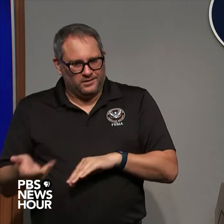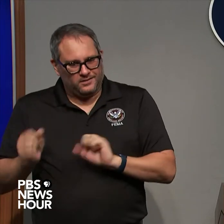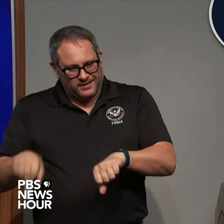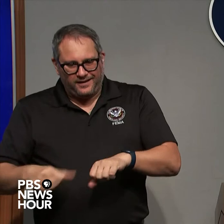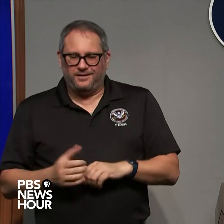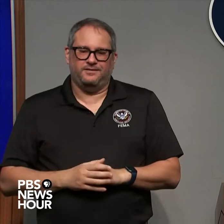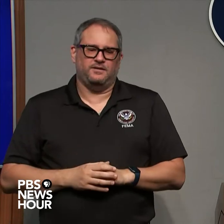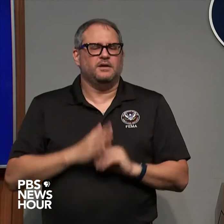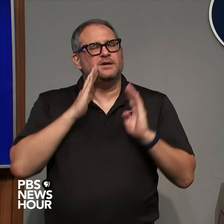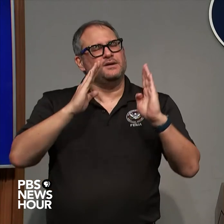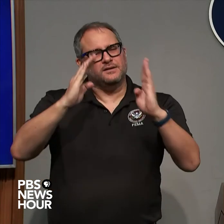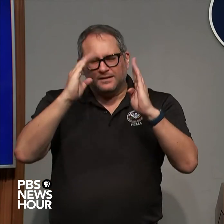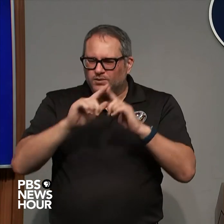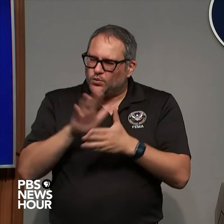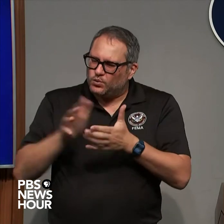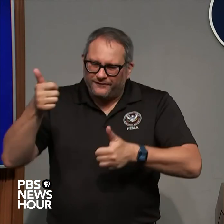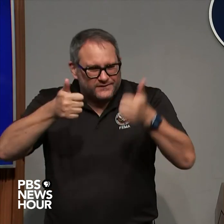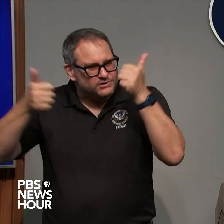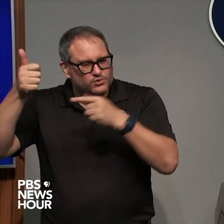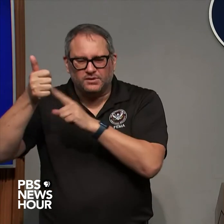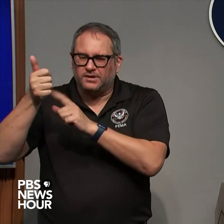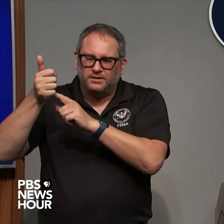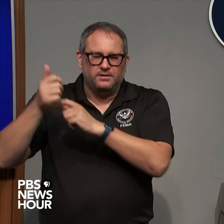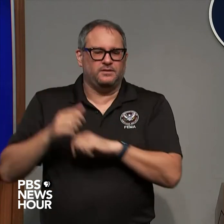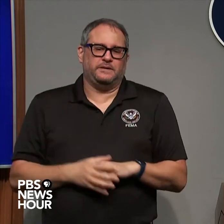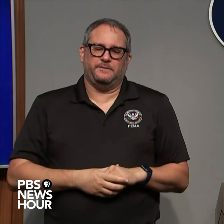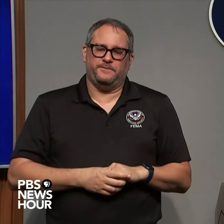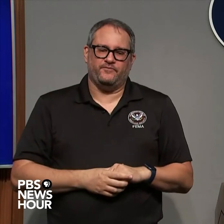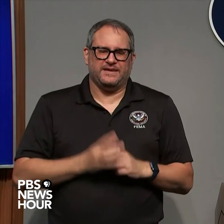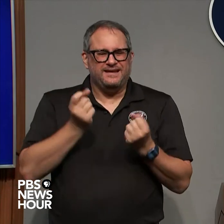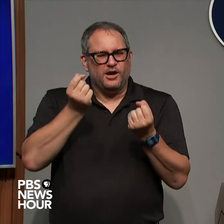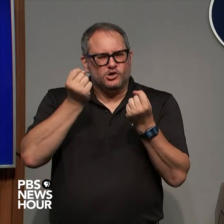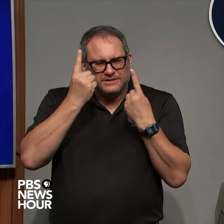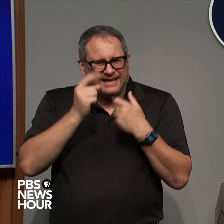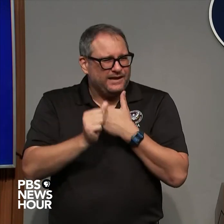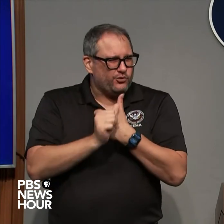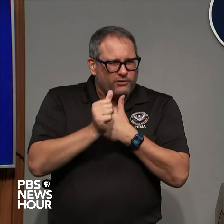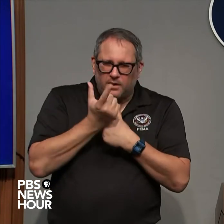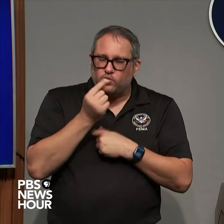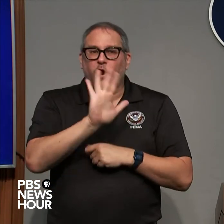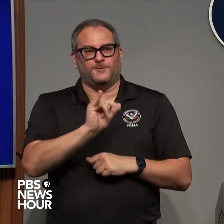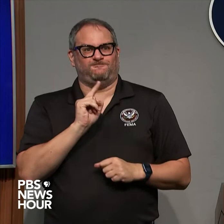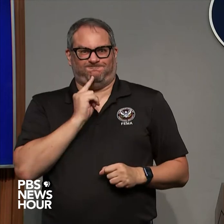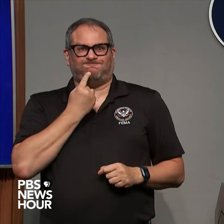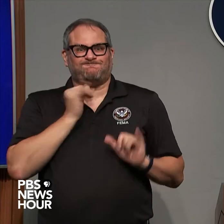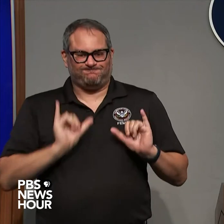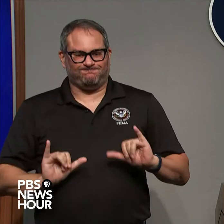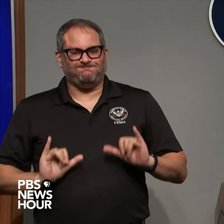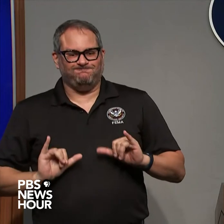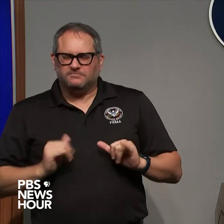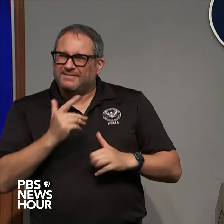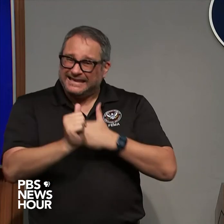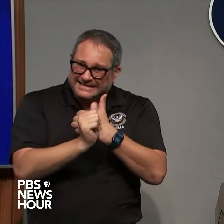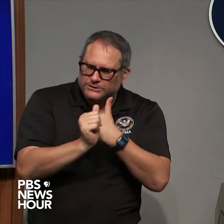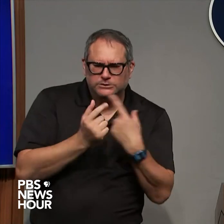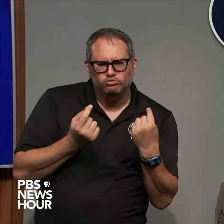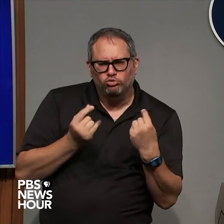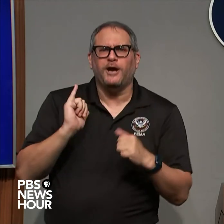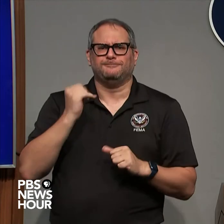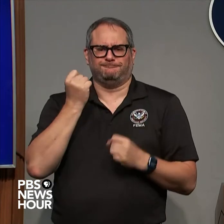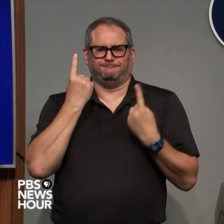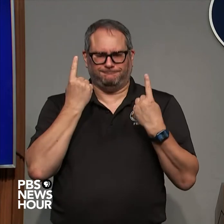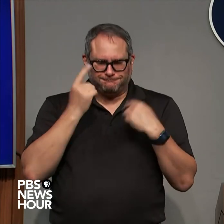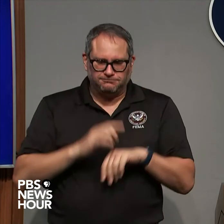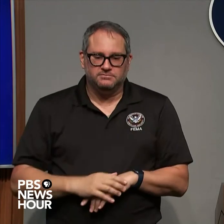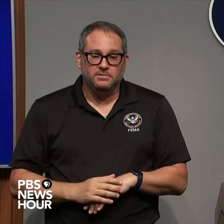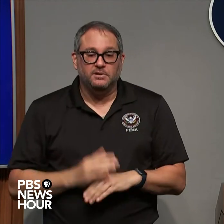their officials they need to understand what the threats and the dangers are those first few hours days after the storm passes are just as dangerous as